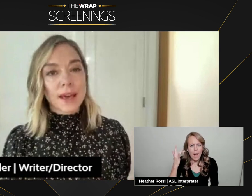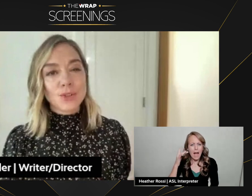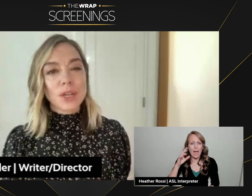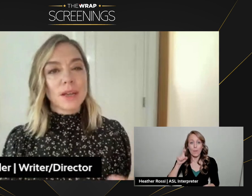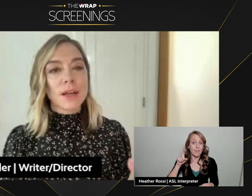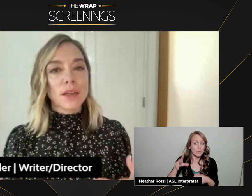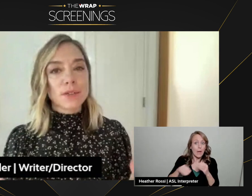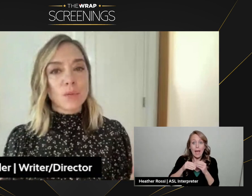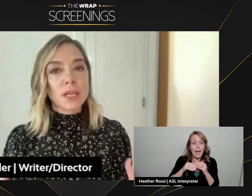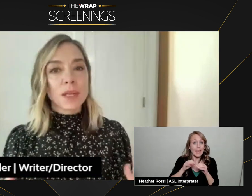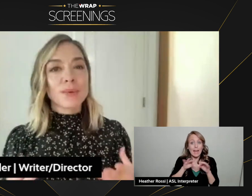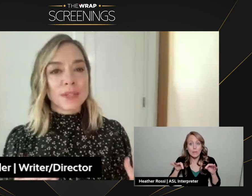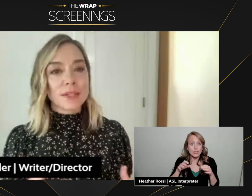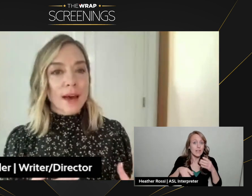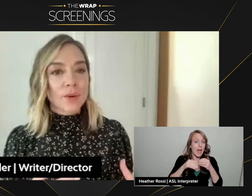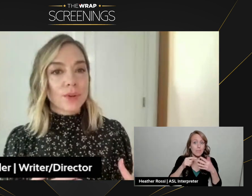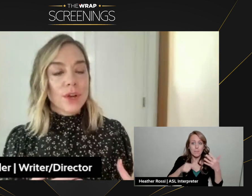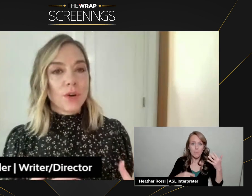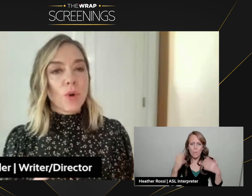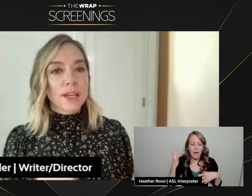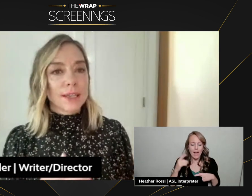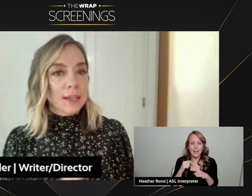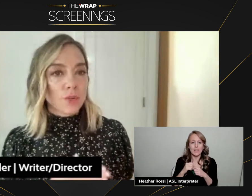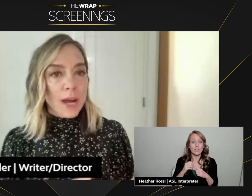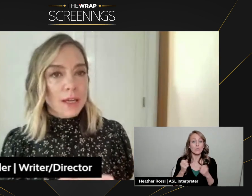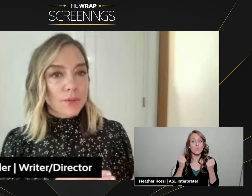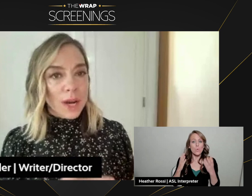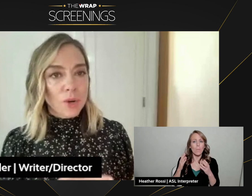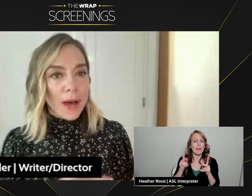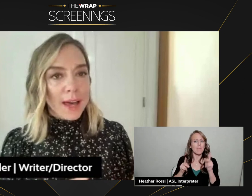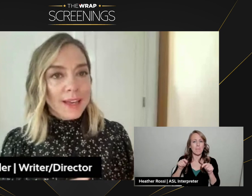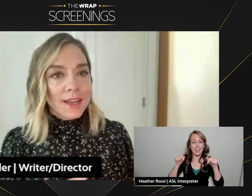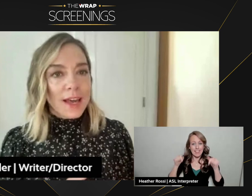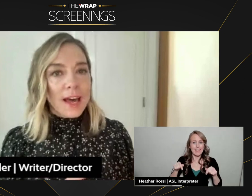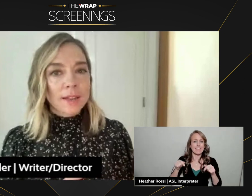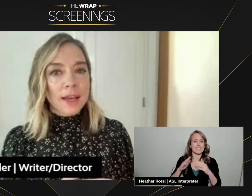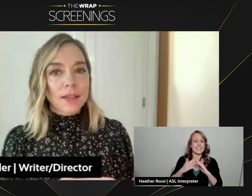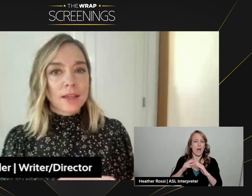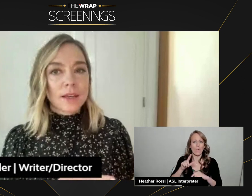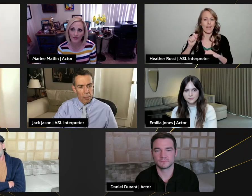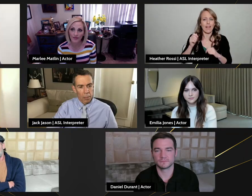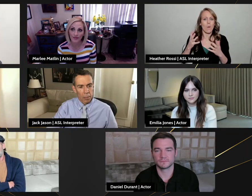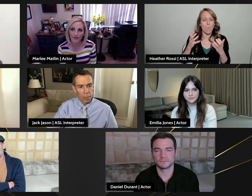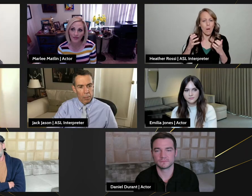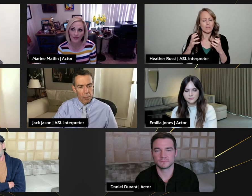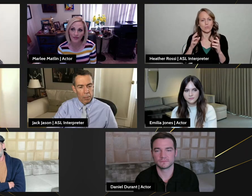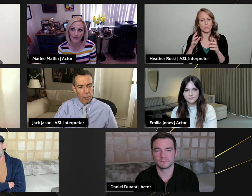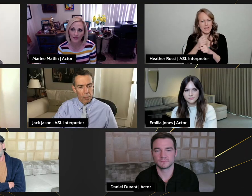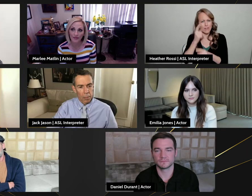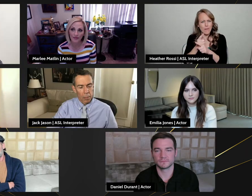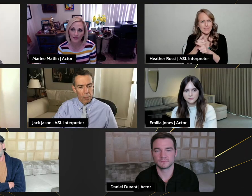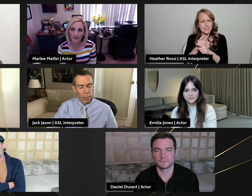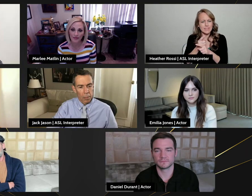to be educated, I think so many people in this town want to get it right, right away. And like, sometimes you